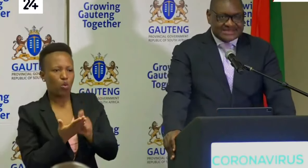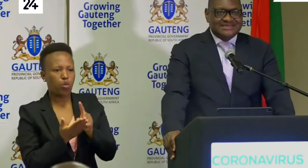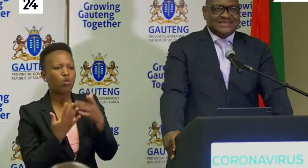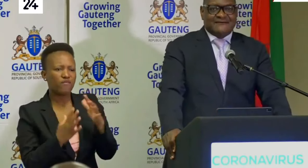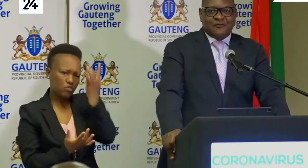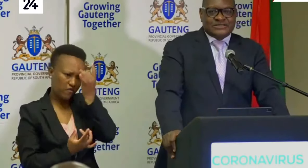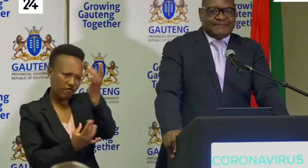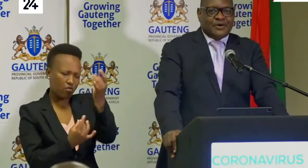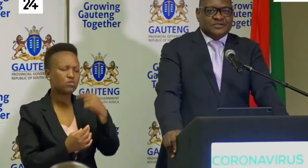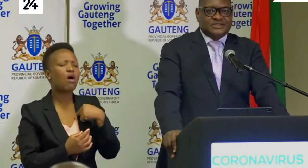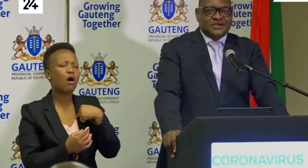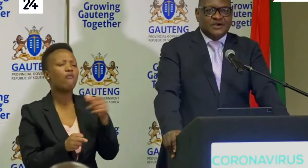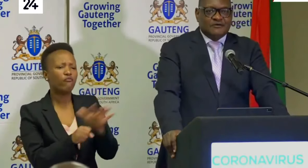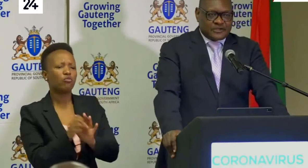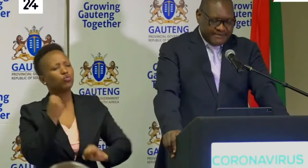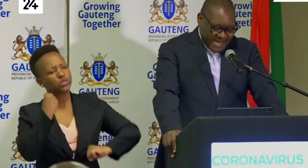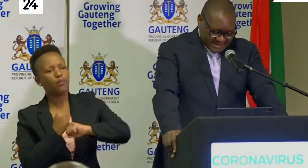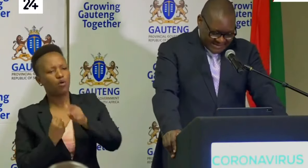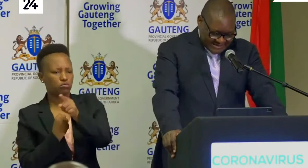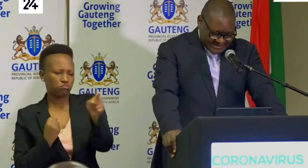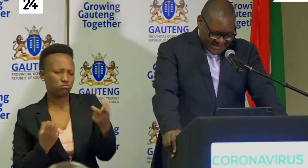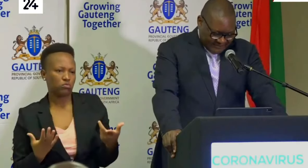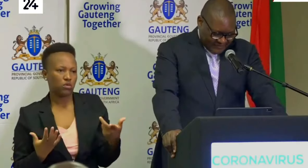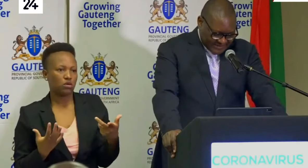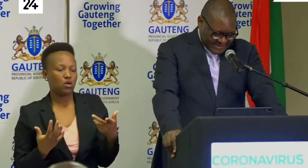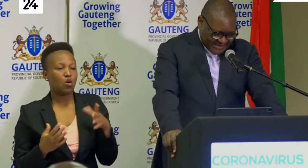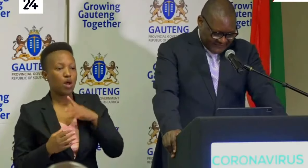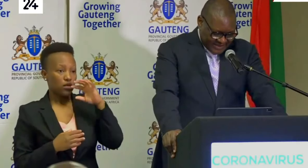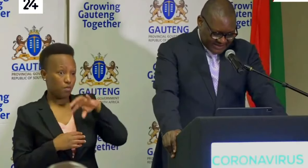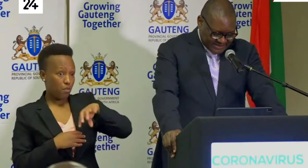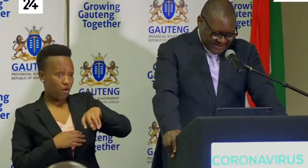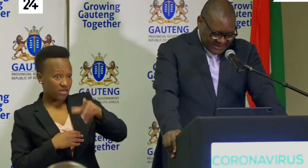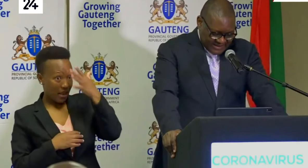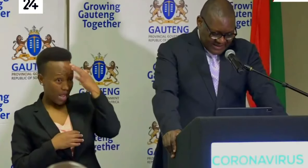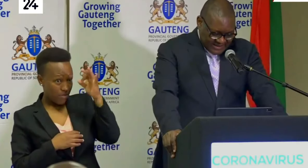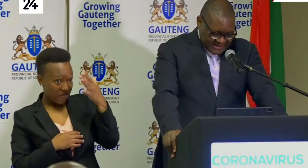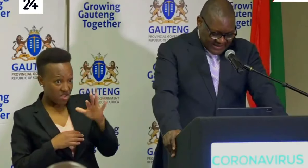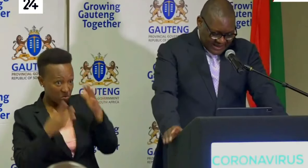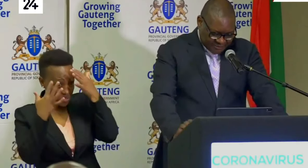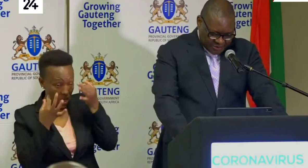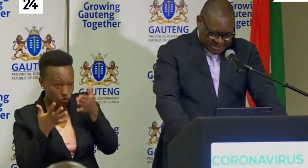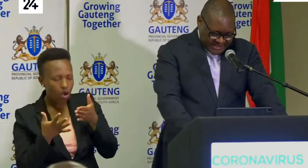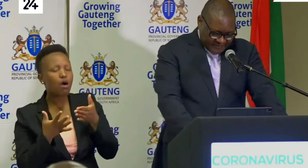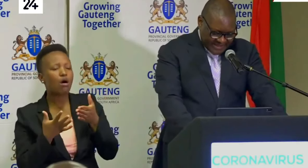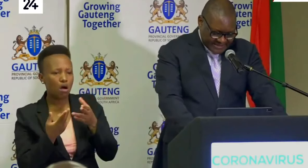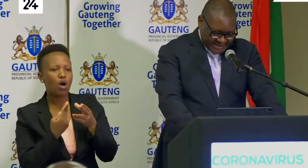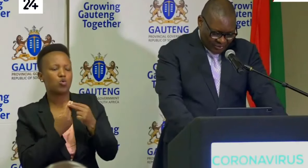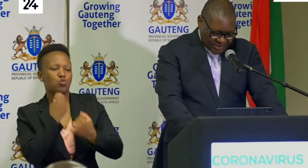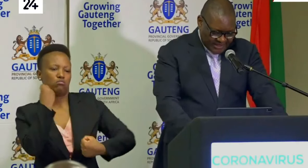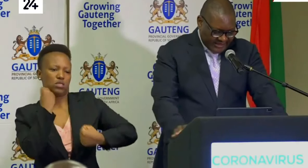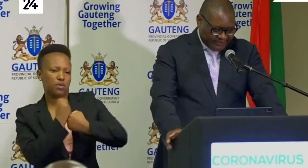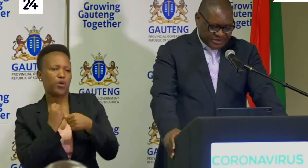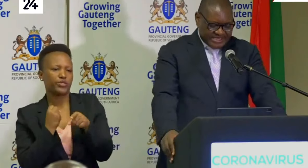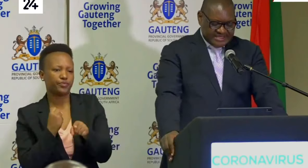expressed their full support for the measures that the provincial government is putting in place,